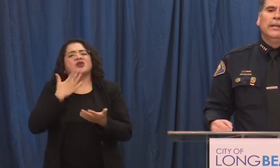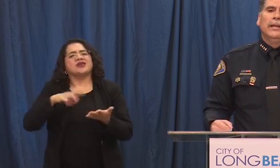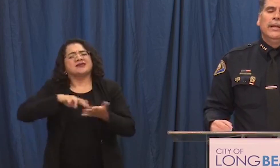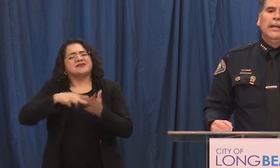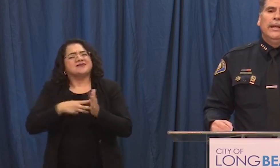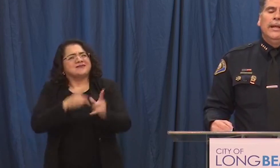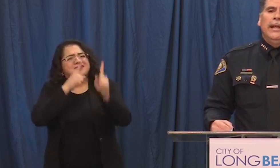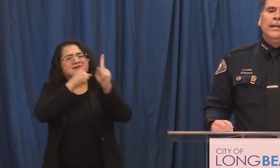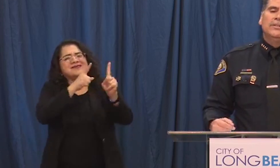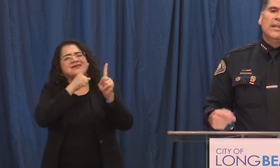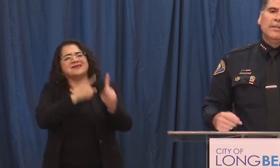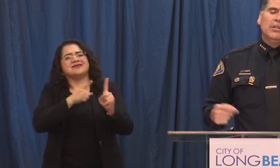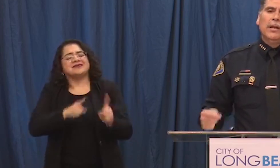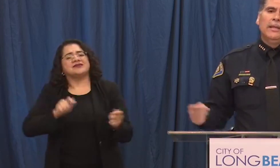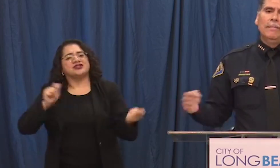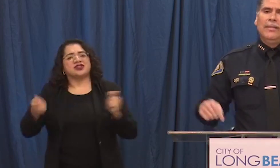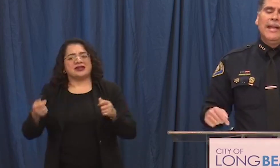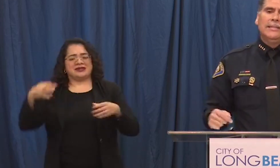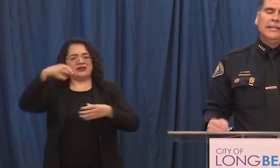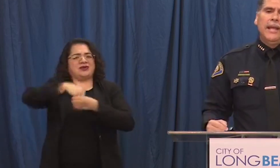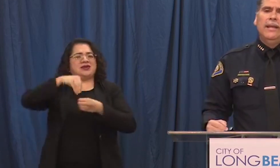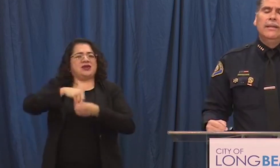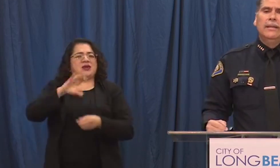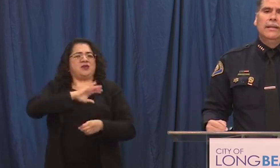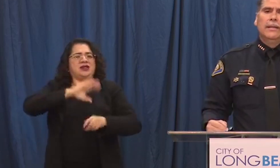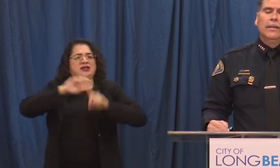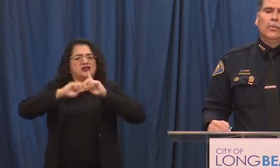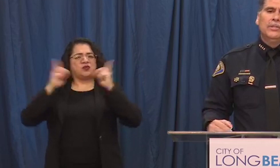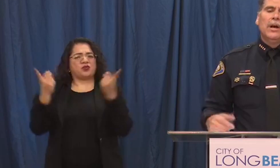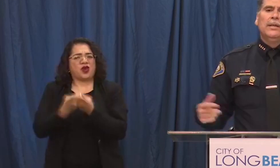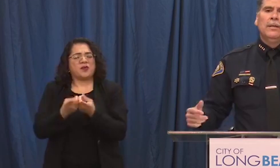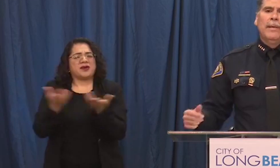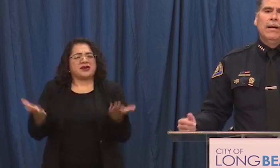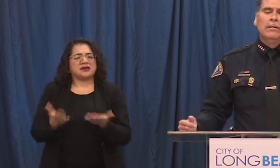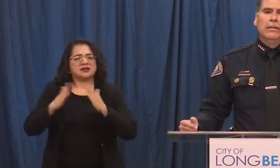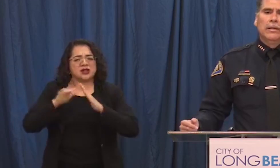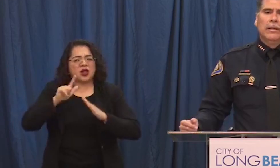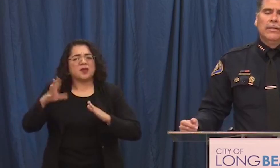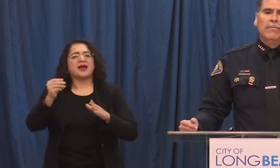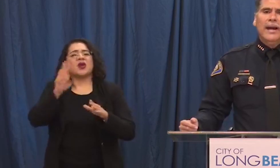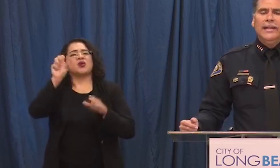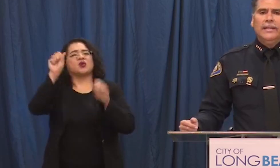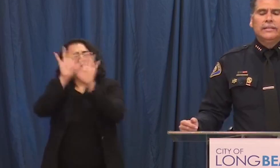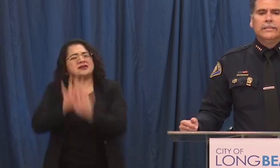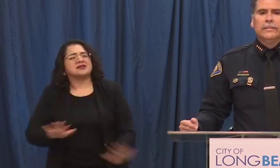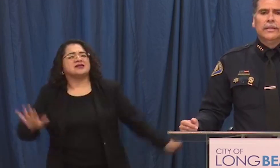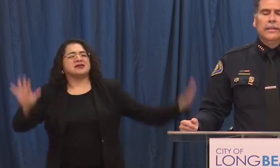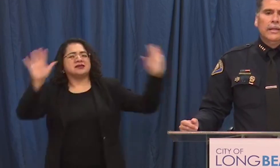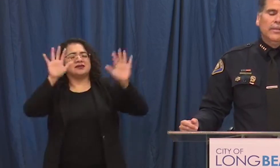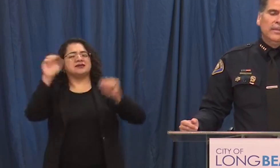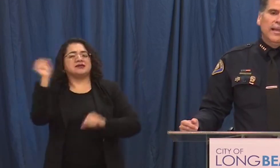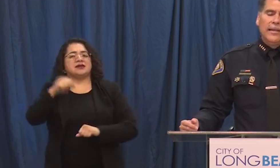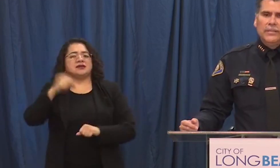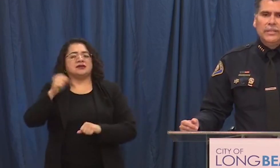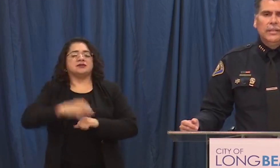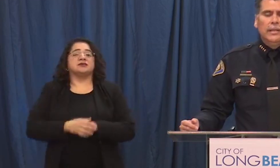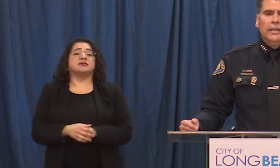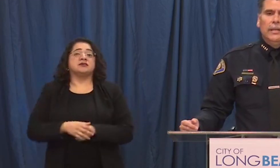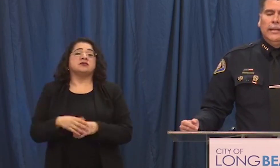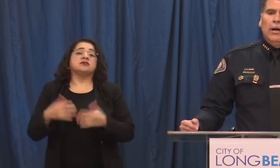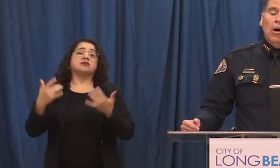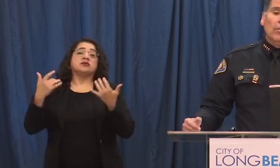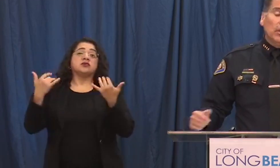country and instead of talking about that today we're talking about the violence the theft